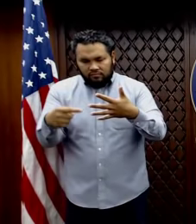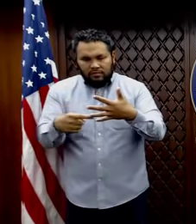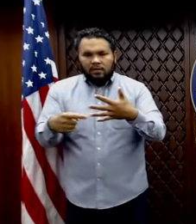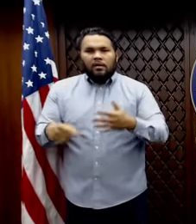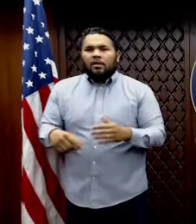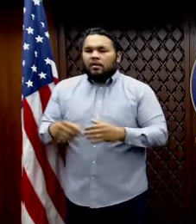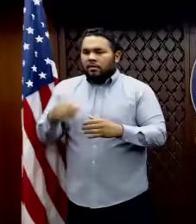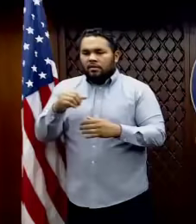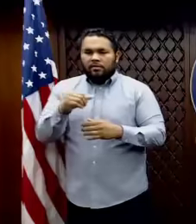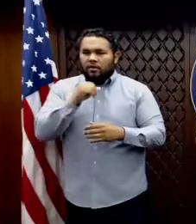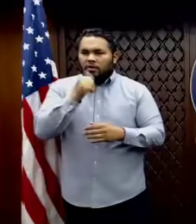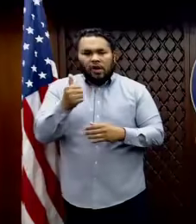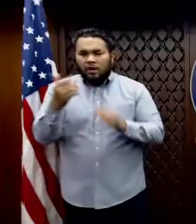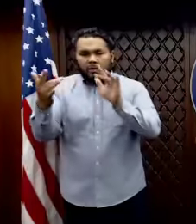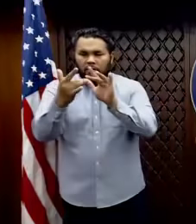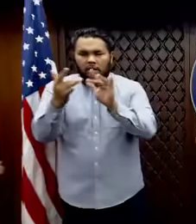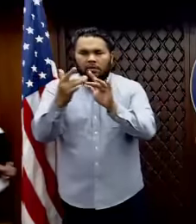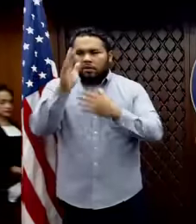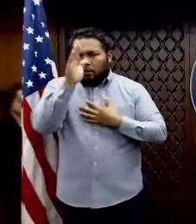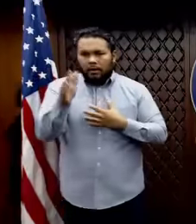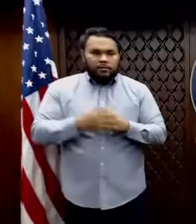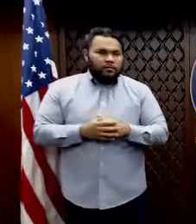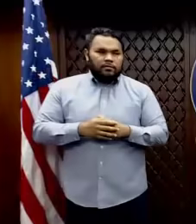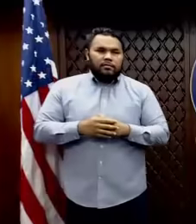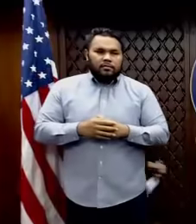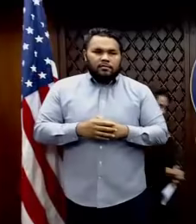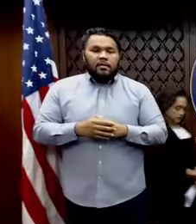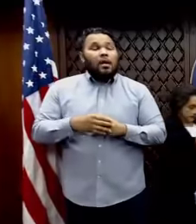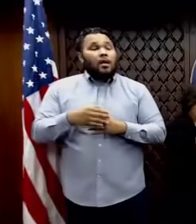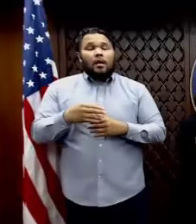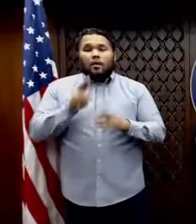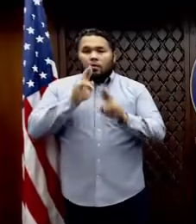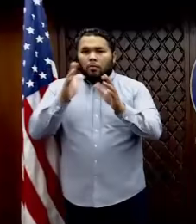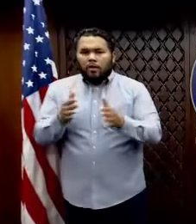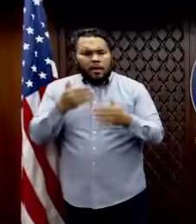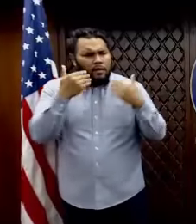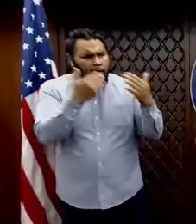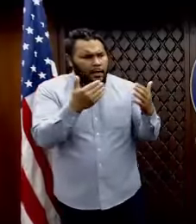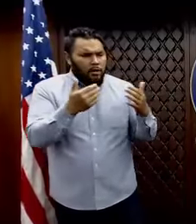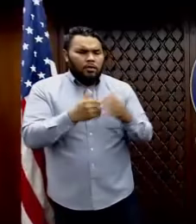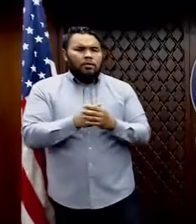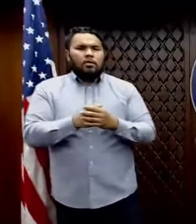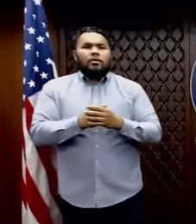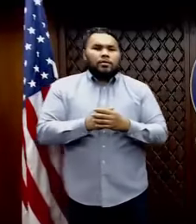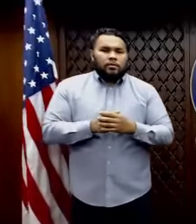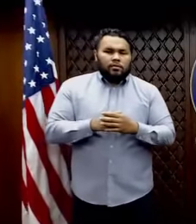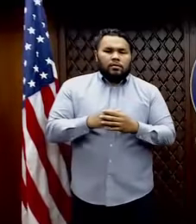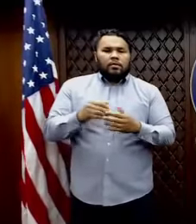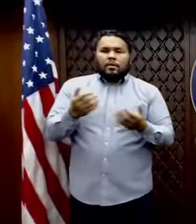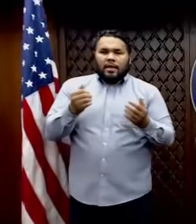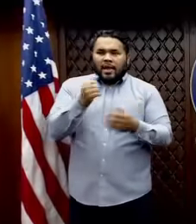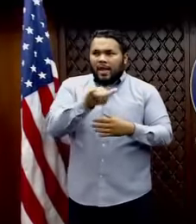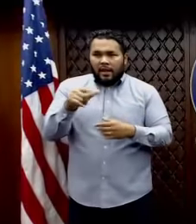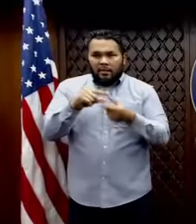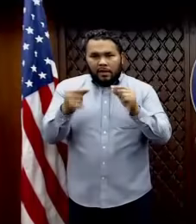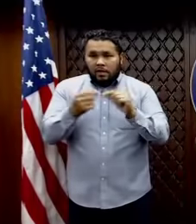of the hotels. Yeah, sir. Thank you for that answer. just want to ask real quick, is there any message that you want to say to those families who have